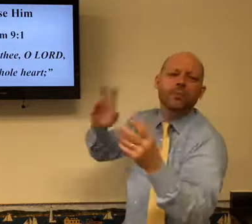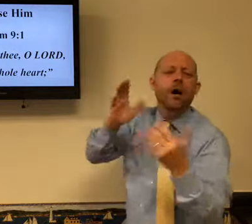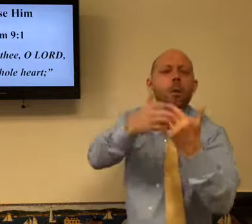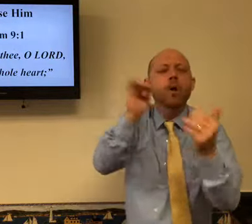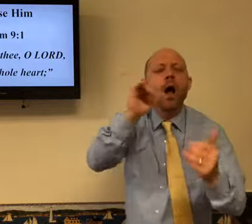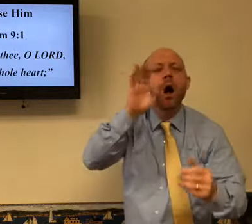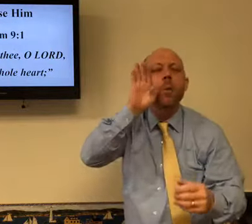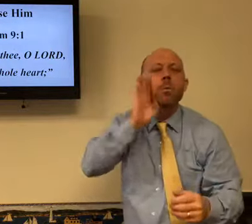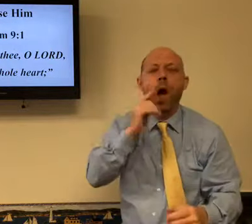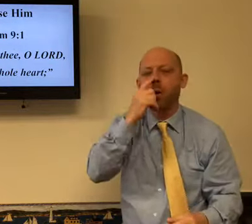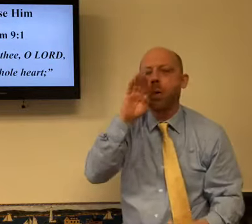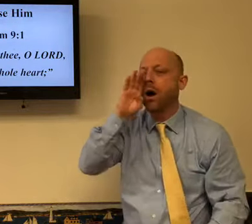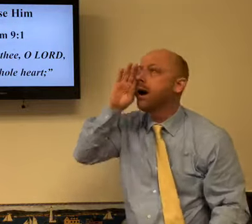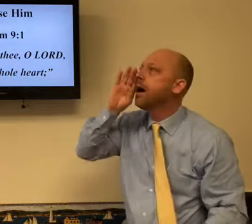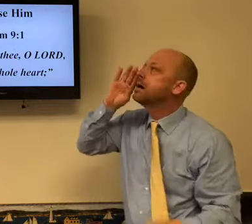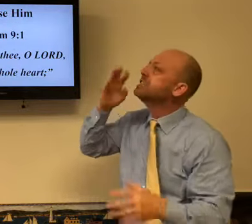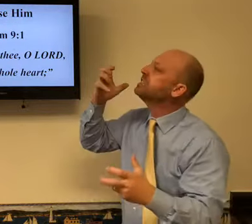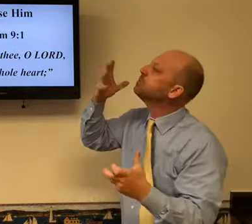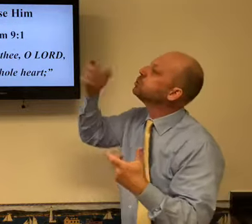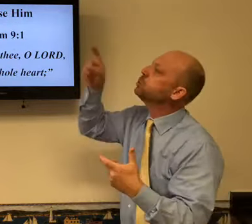accolades and praise and worship to him.